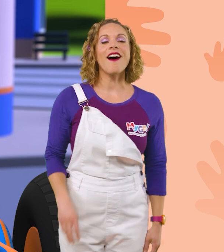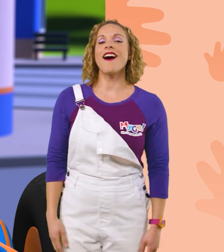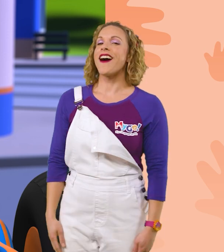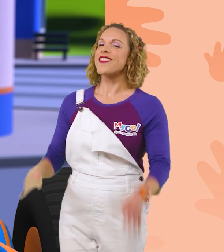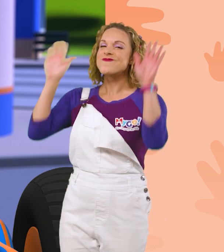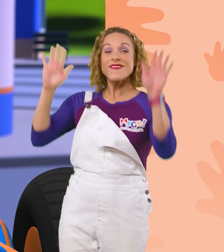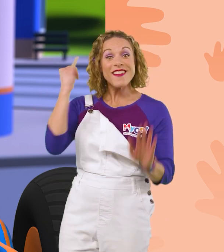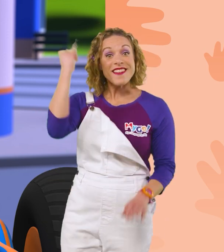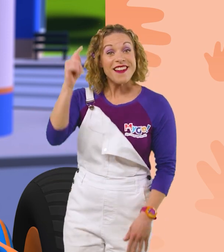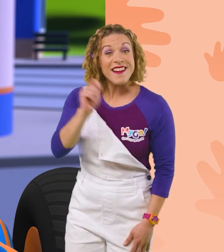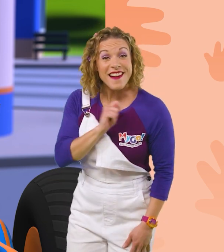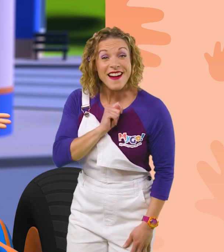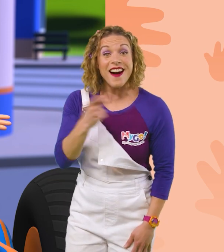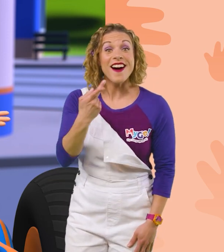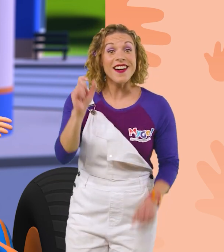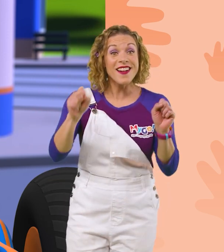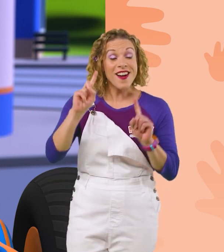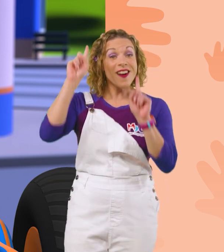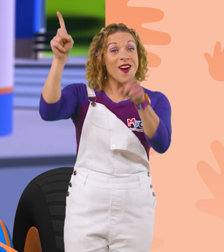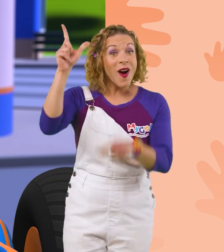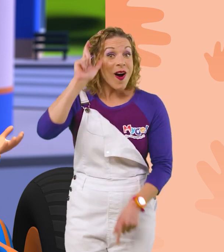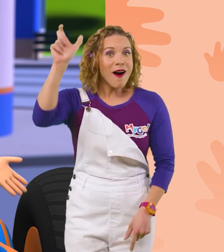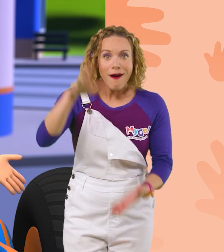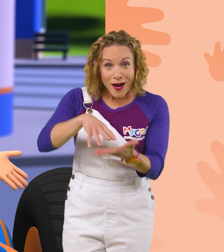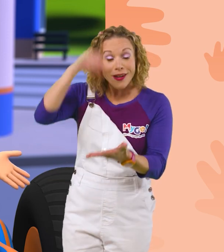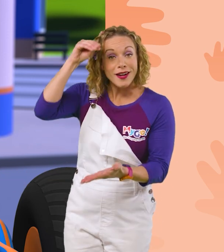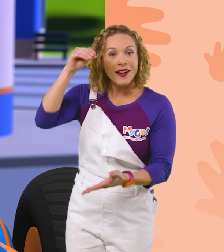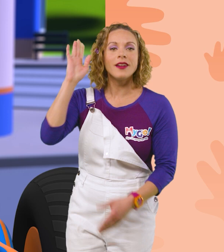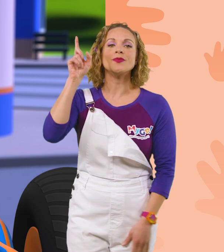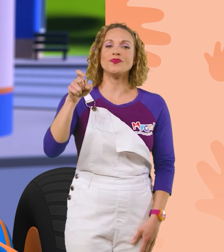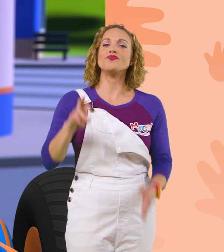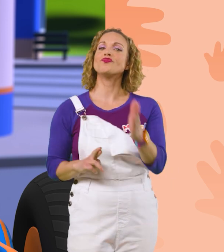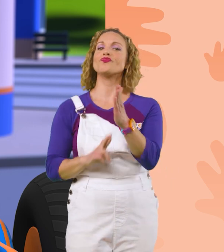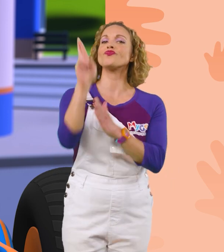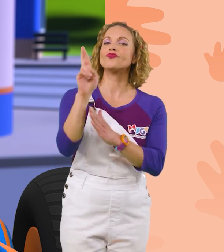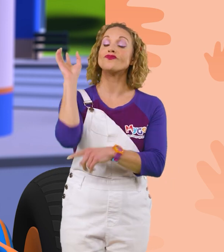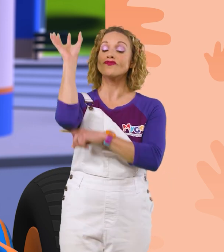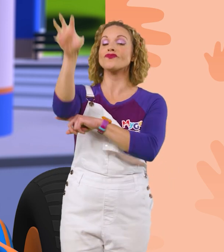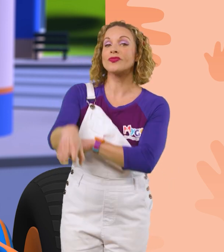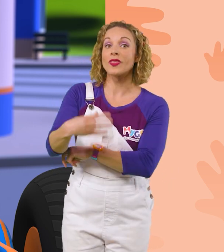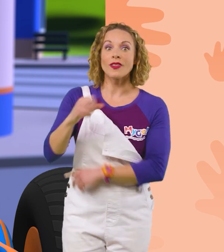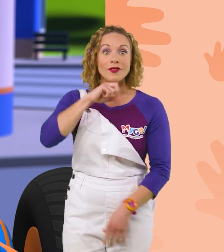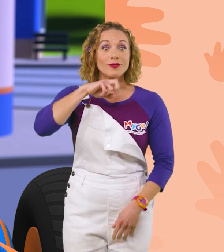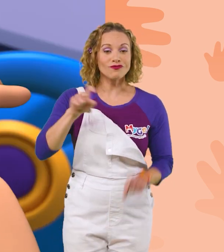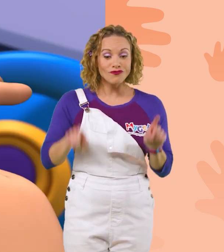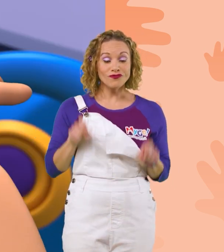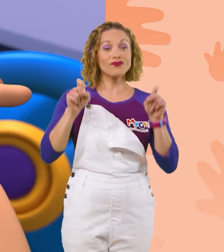Great idea, Tabs! We can go to the moon and find out! I'm going to need a rocket booster, excavator arm, and